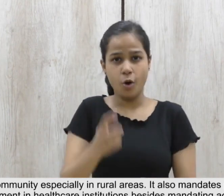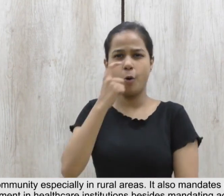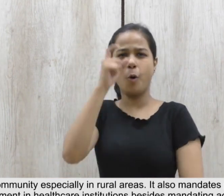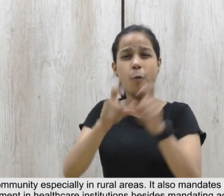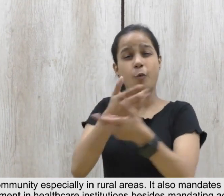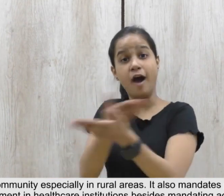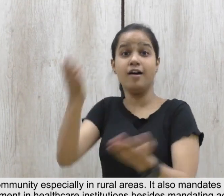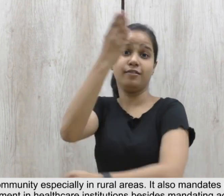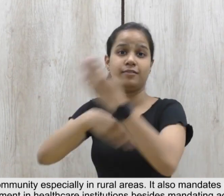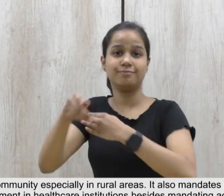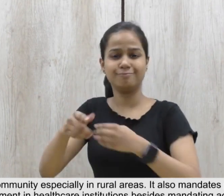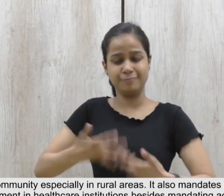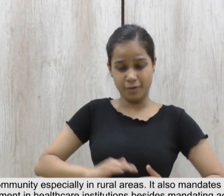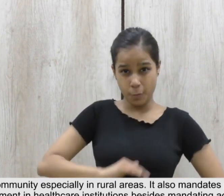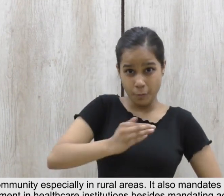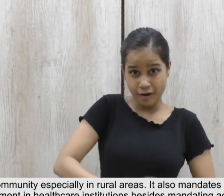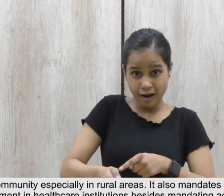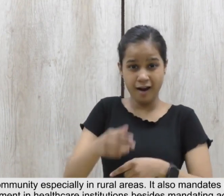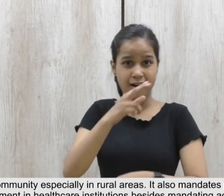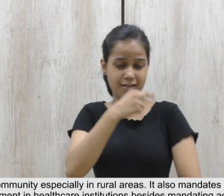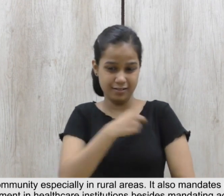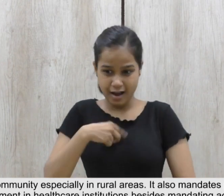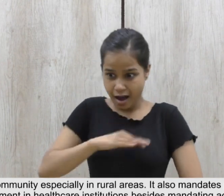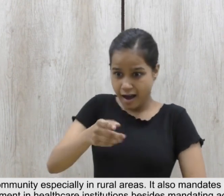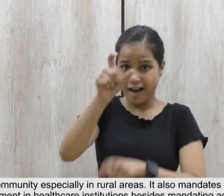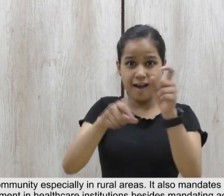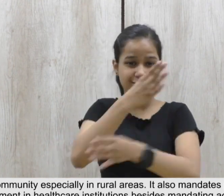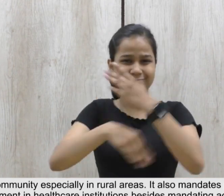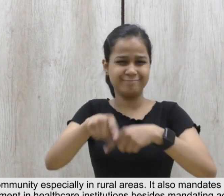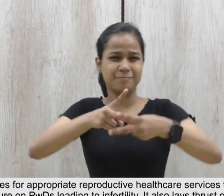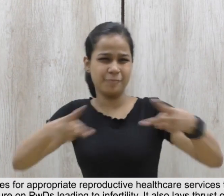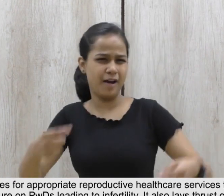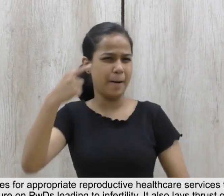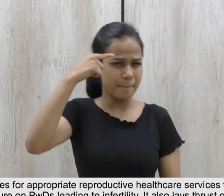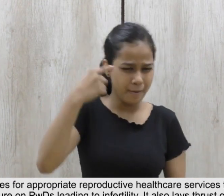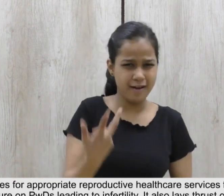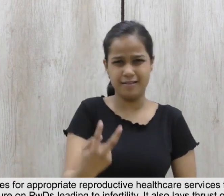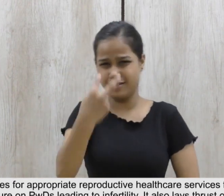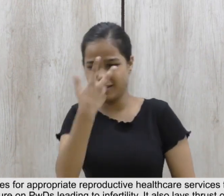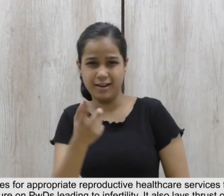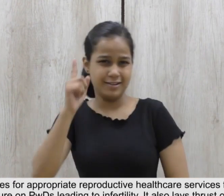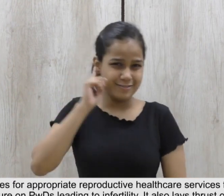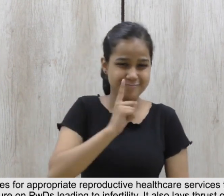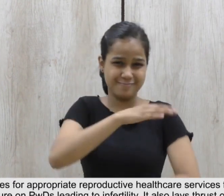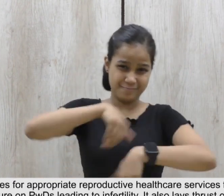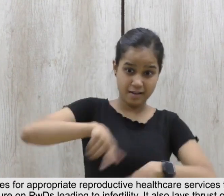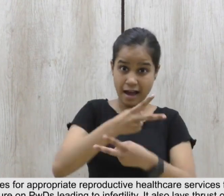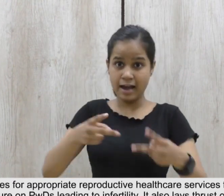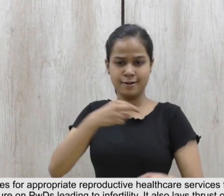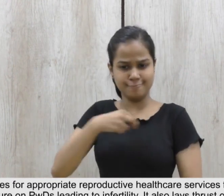healthcare institutions besides mandating accessible healthcare facilities. It also provides for appropriate